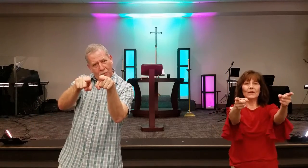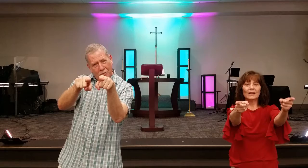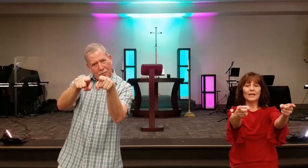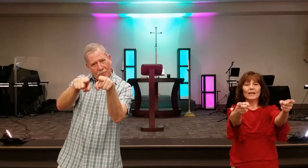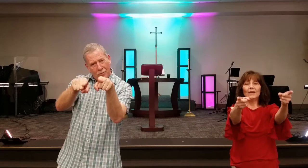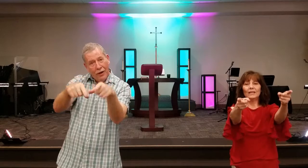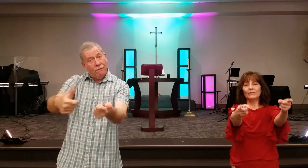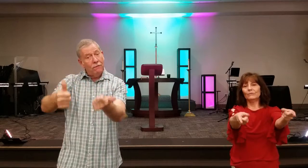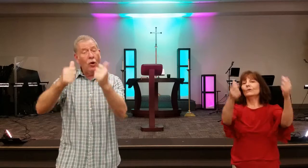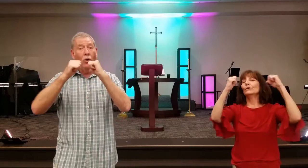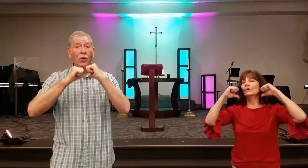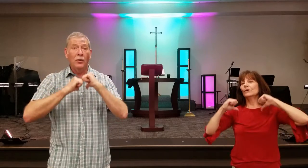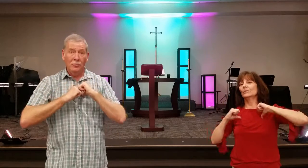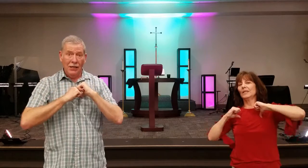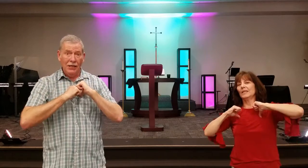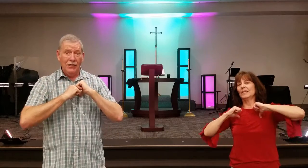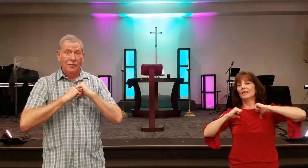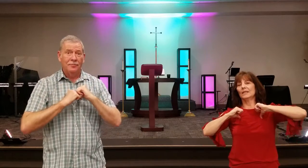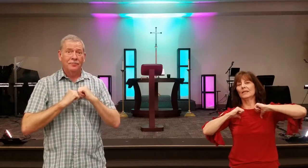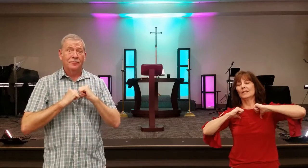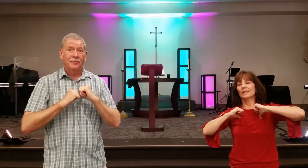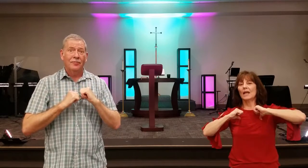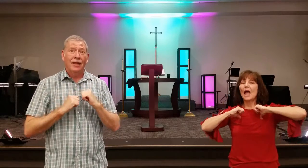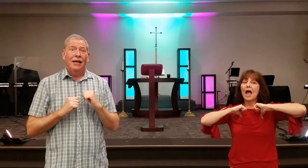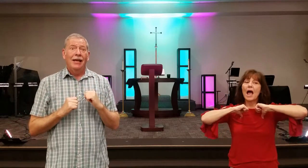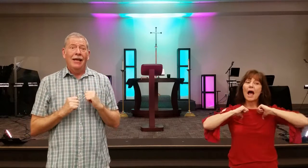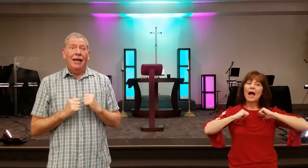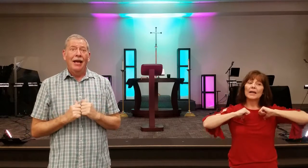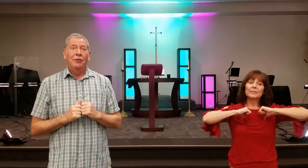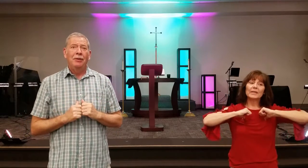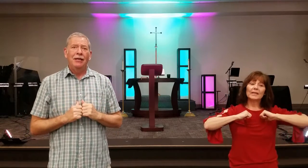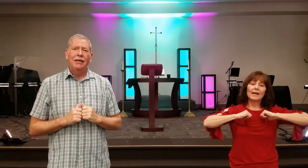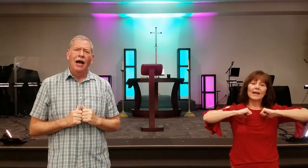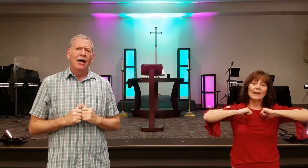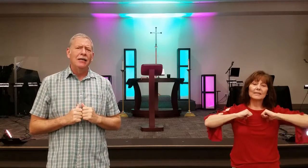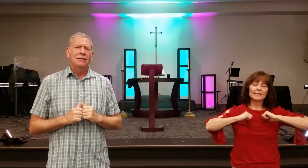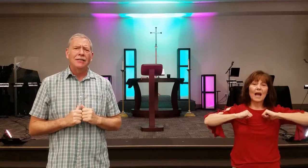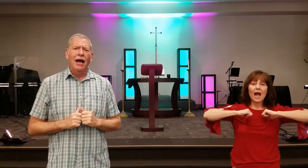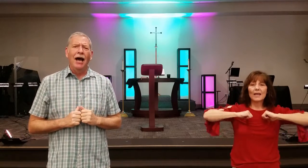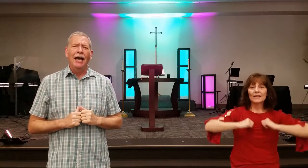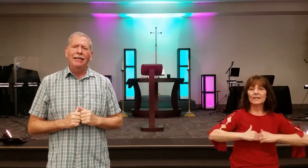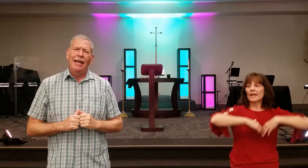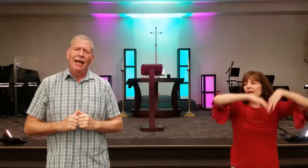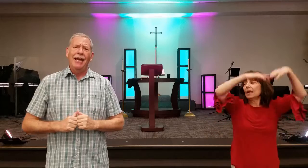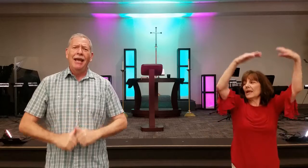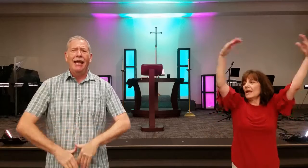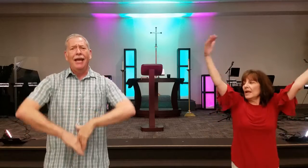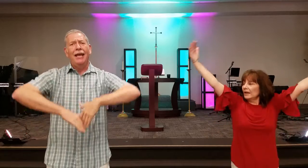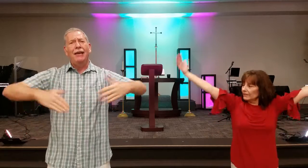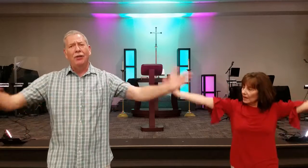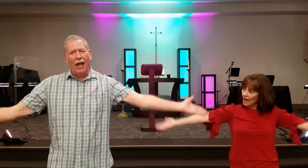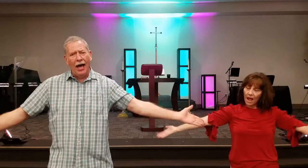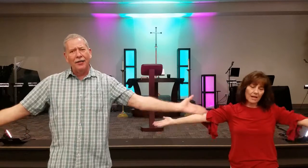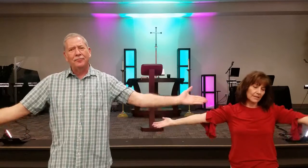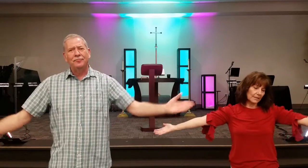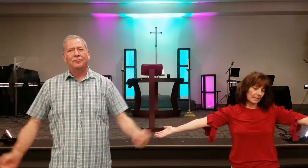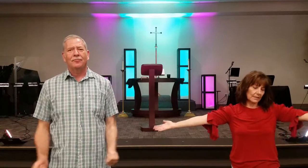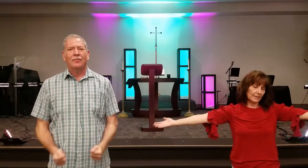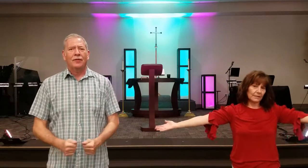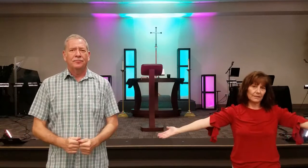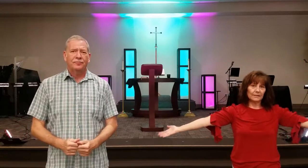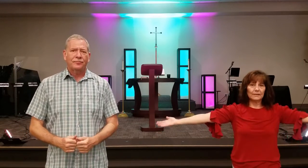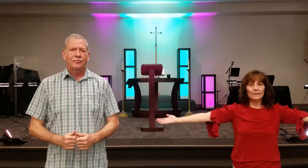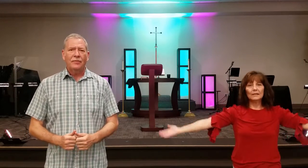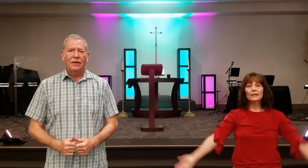For me And because God gave me a lot